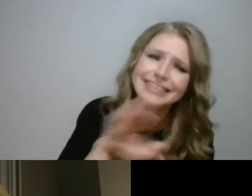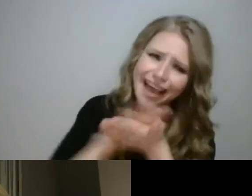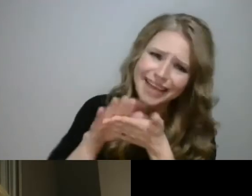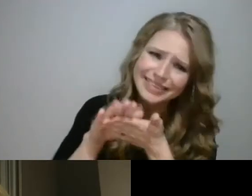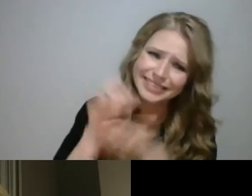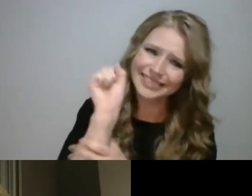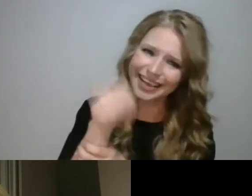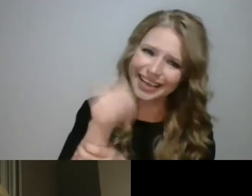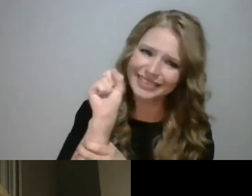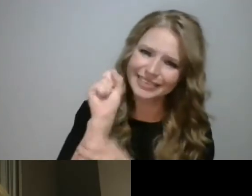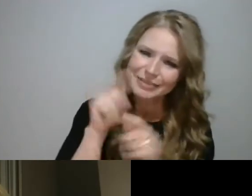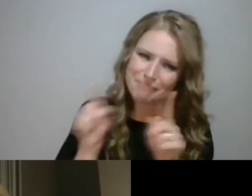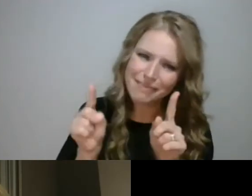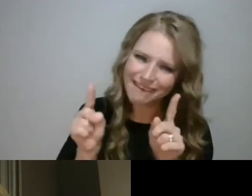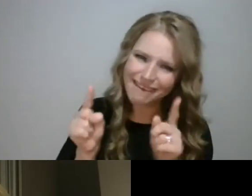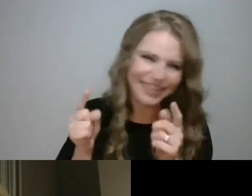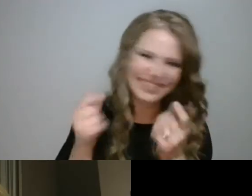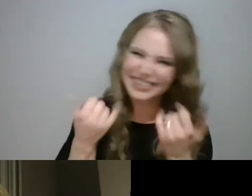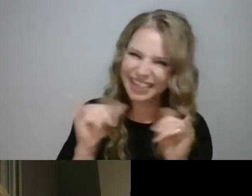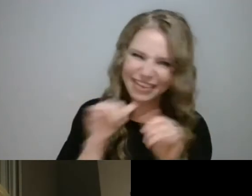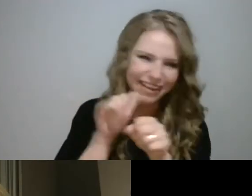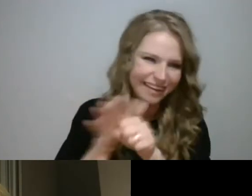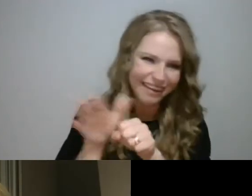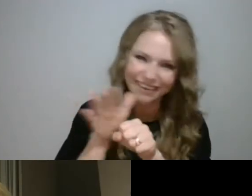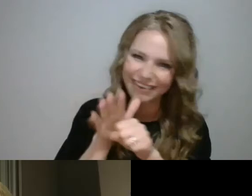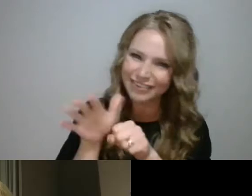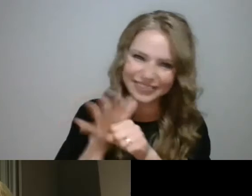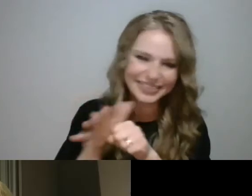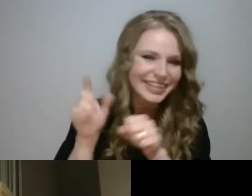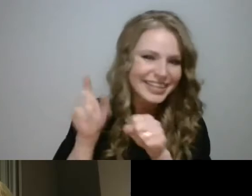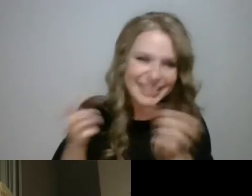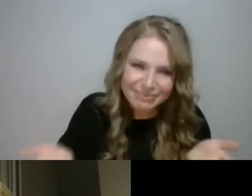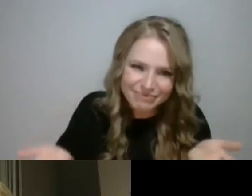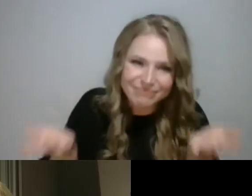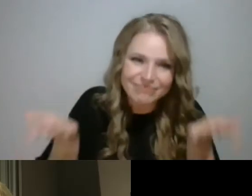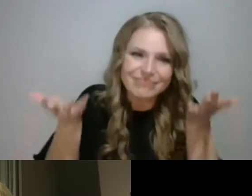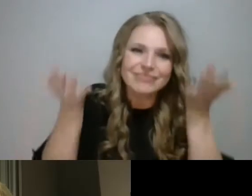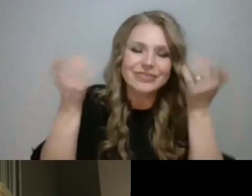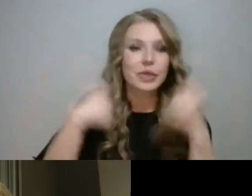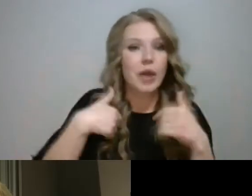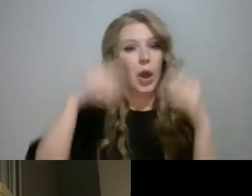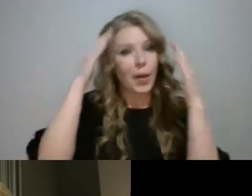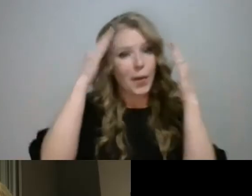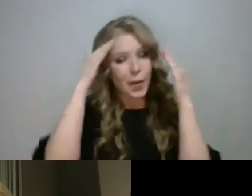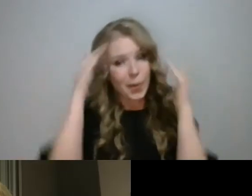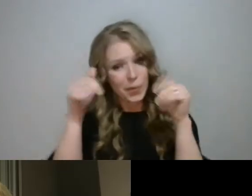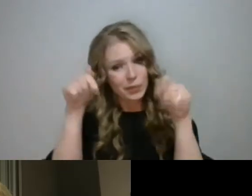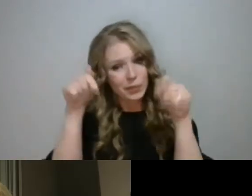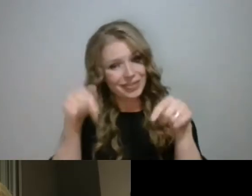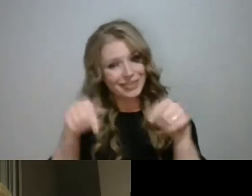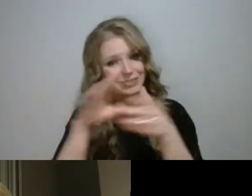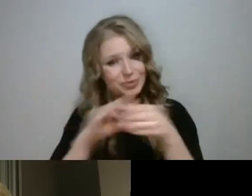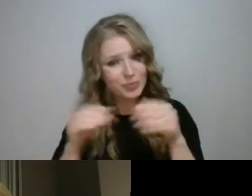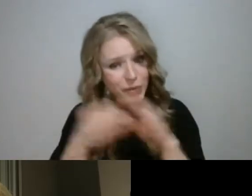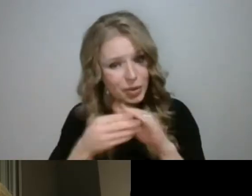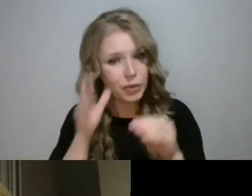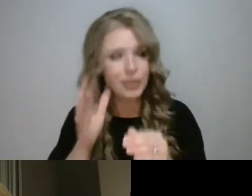words and, you know, smile and nod. And that is all very well intended, but it's just not